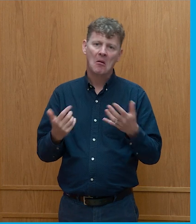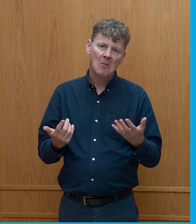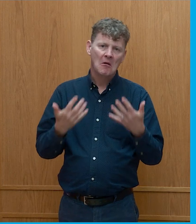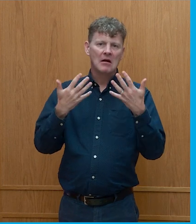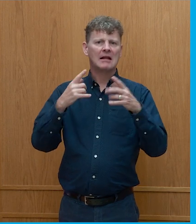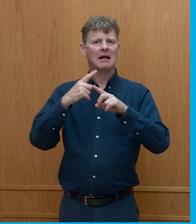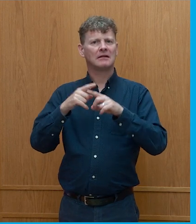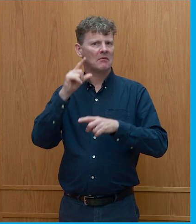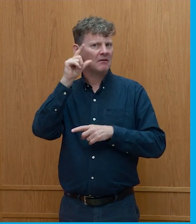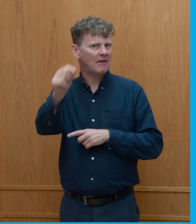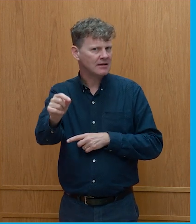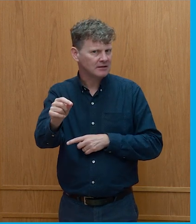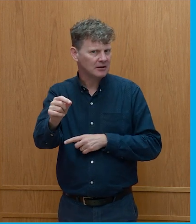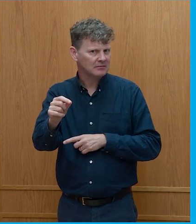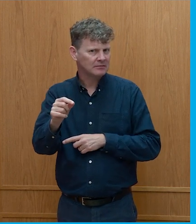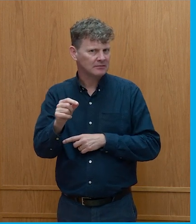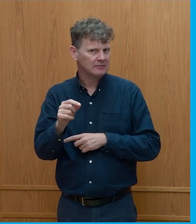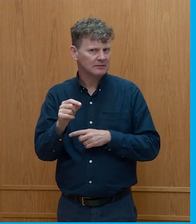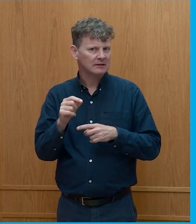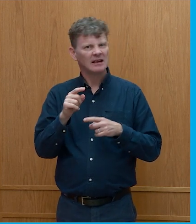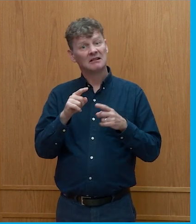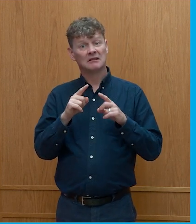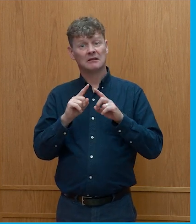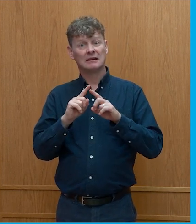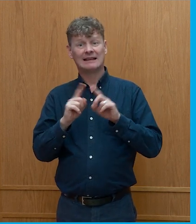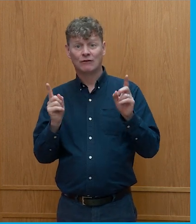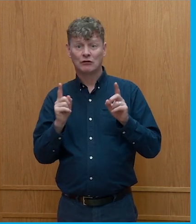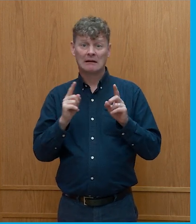faster and differently optimistic and innovative?